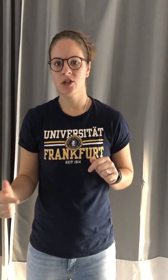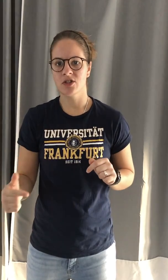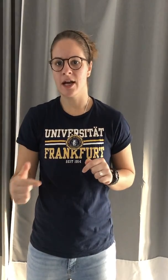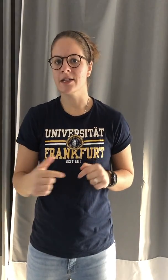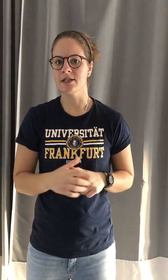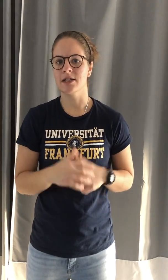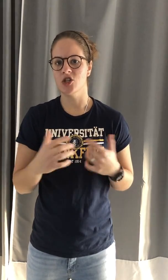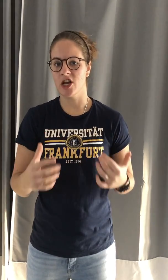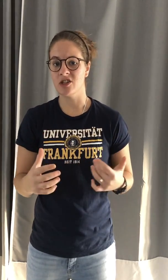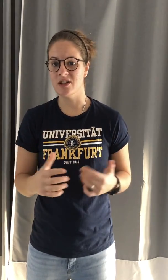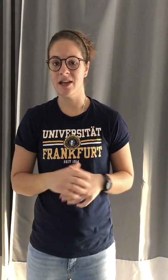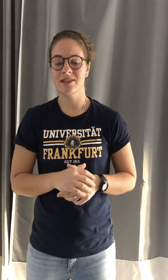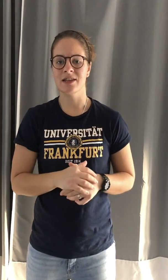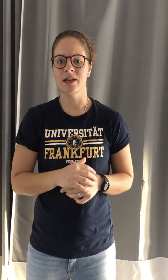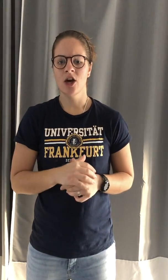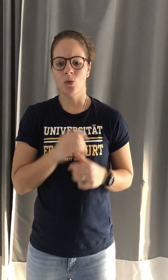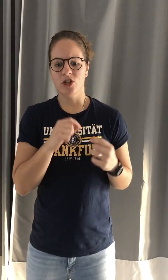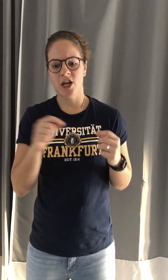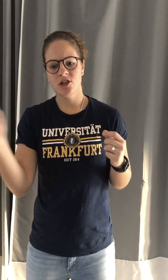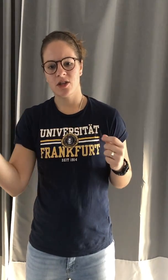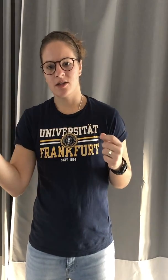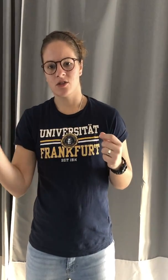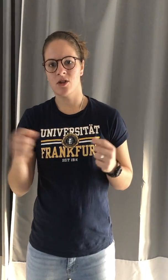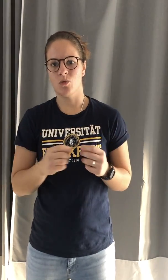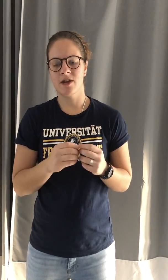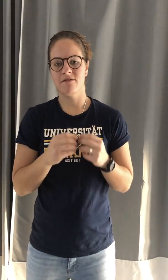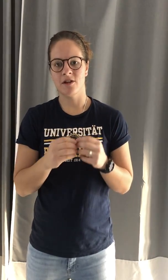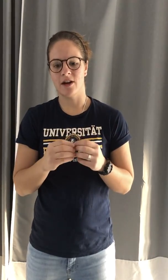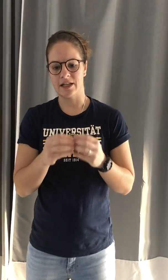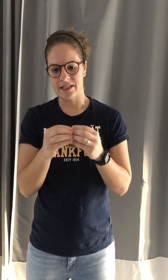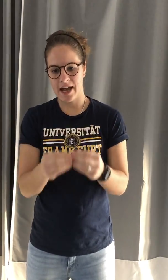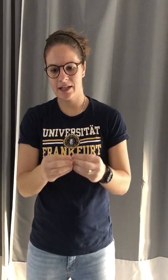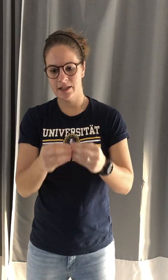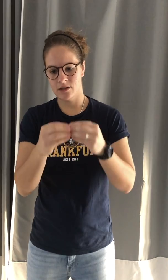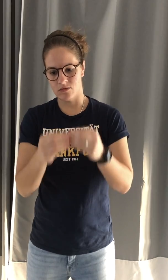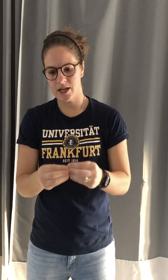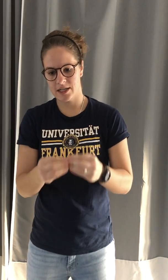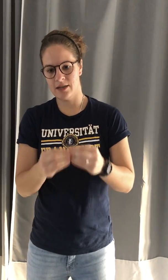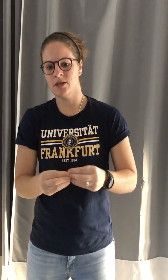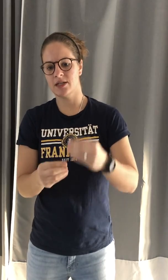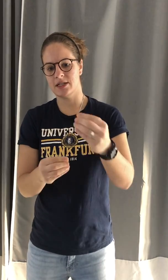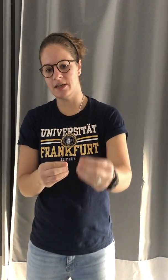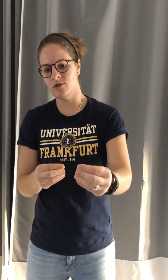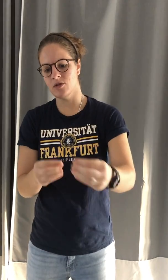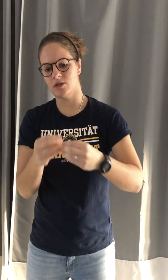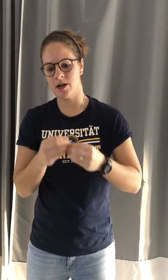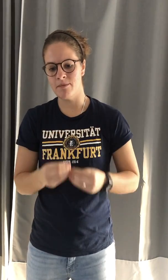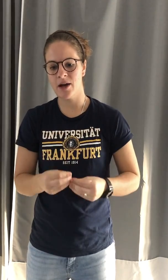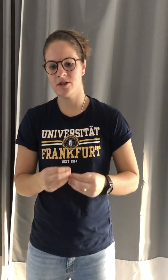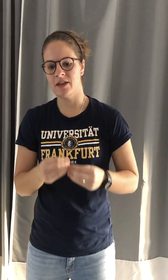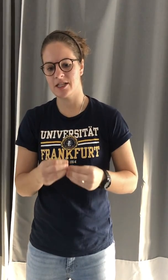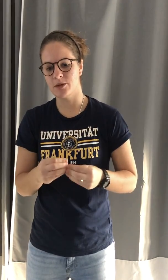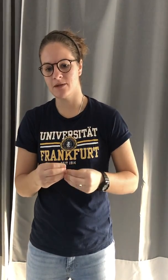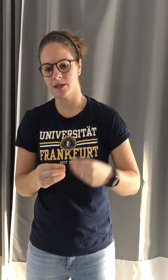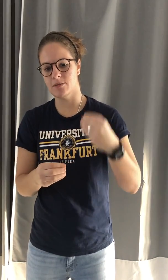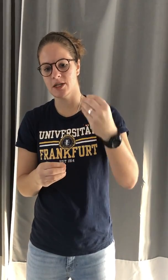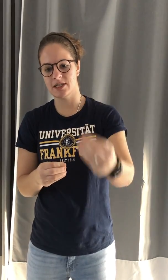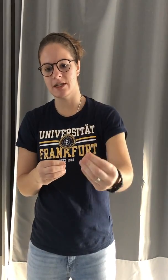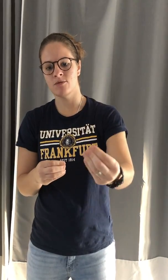exercises and a change in intensity. We change things so that we can figure out exactly the right stimulus to give you and the right amount of that specific stimulus to give